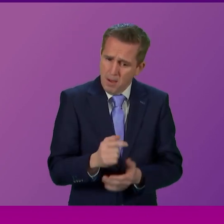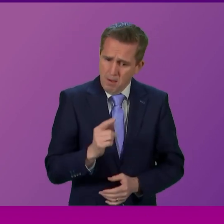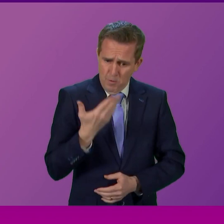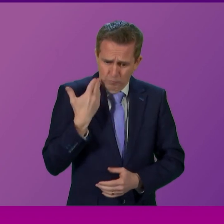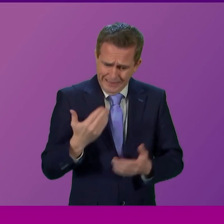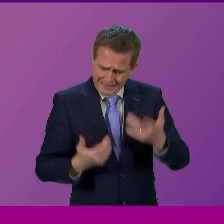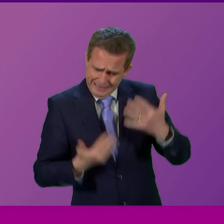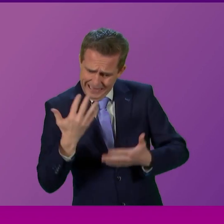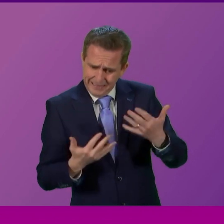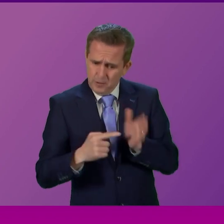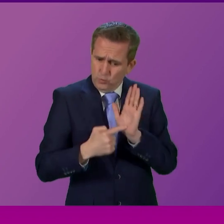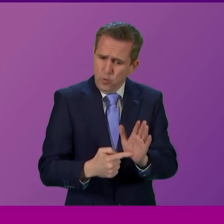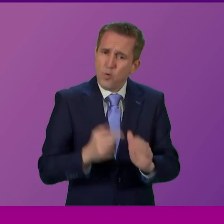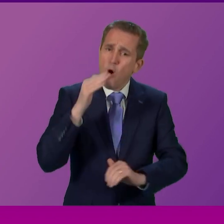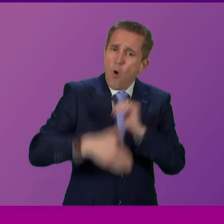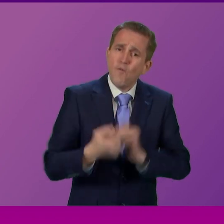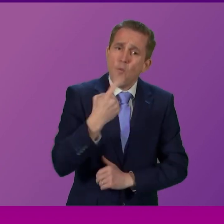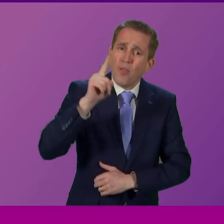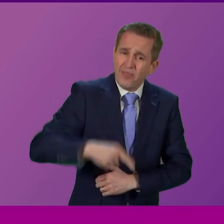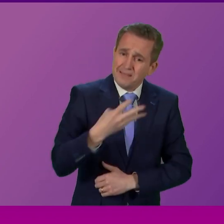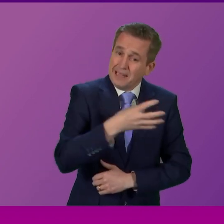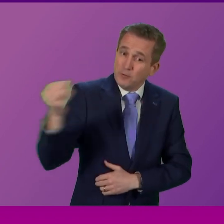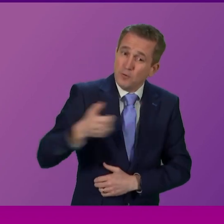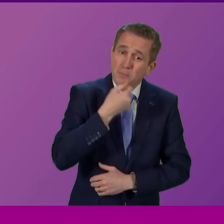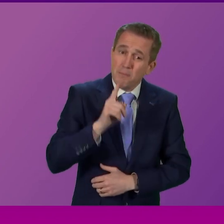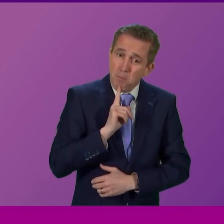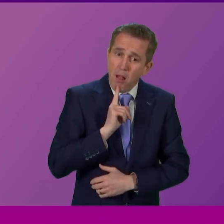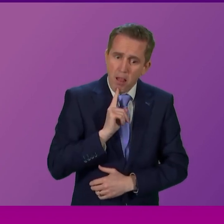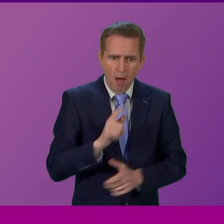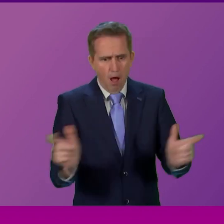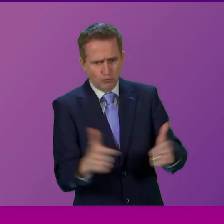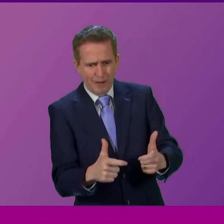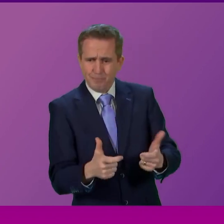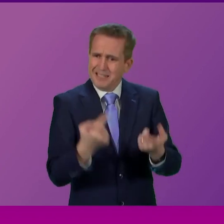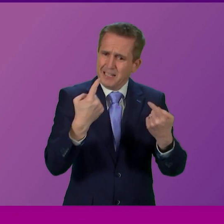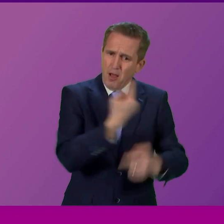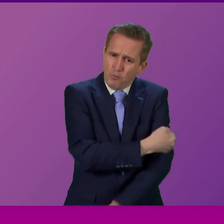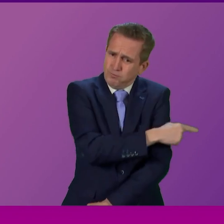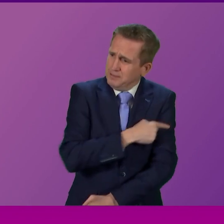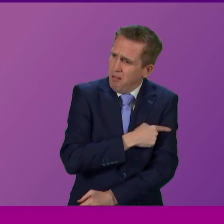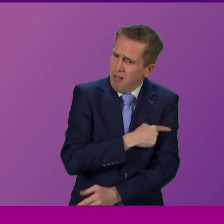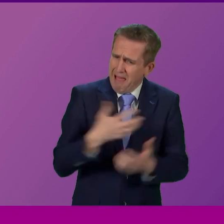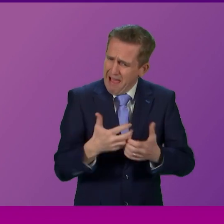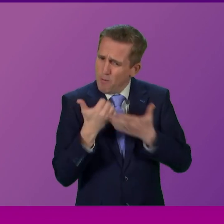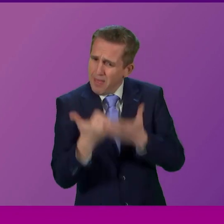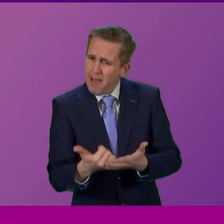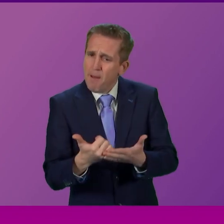record high of over 1,900 people stuck in hospitals, what impact will that have? And will he give a commitment